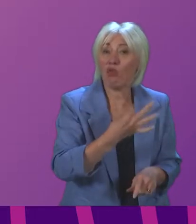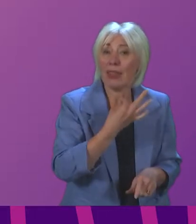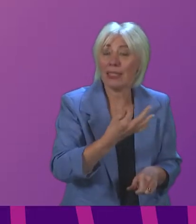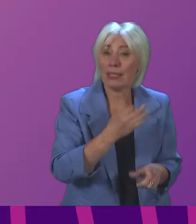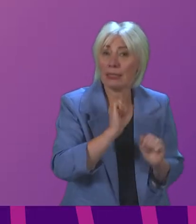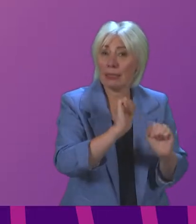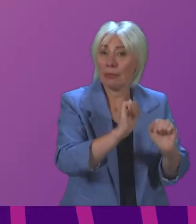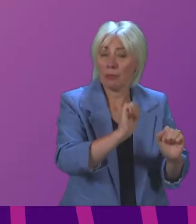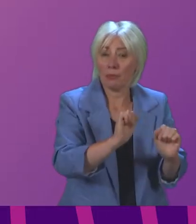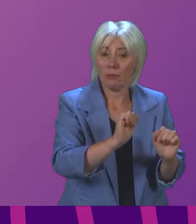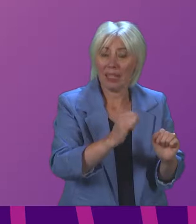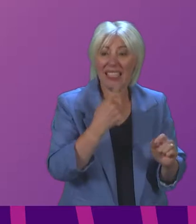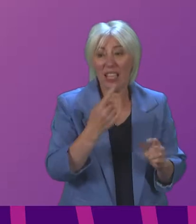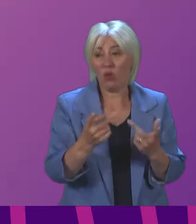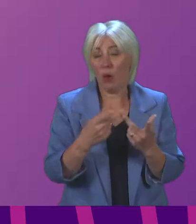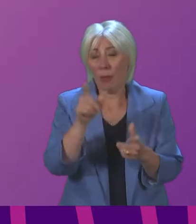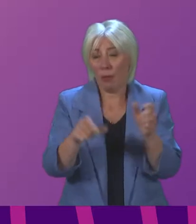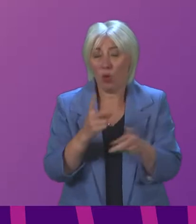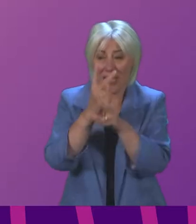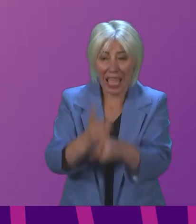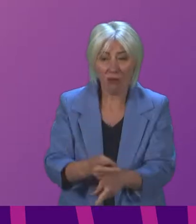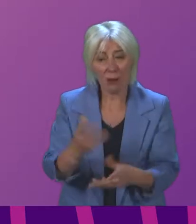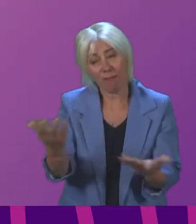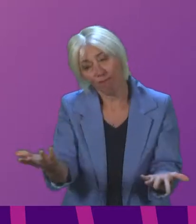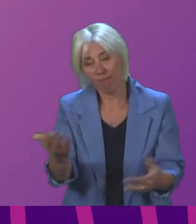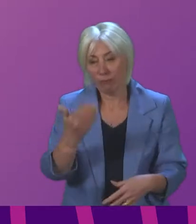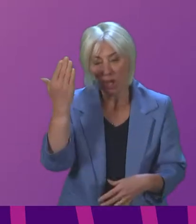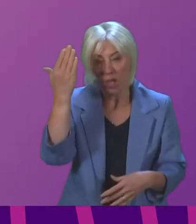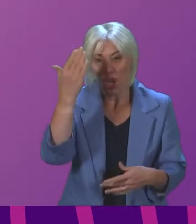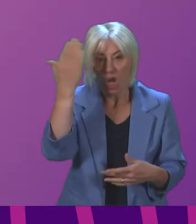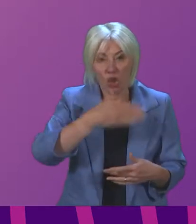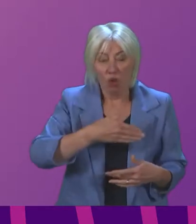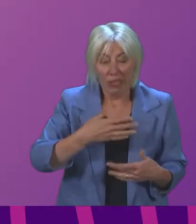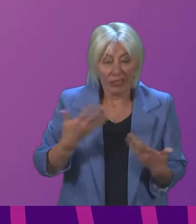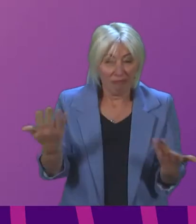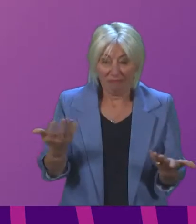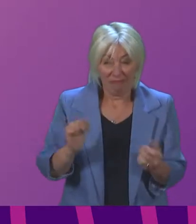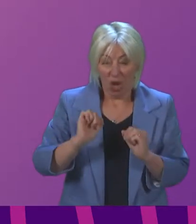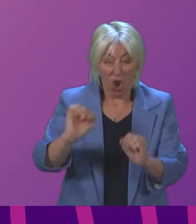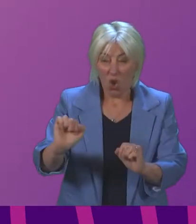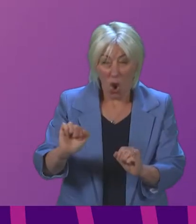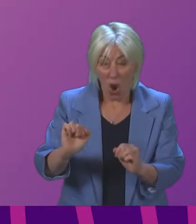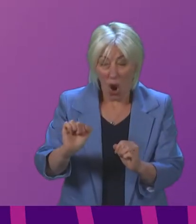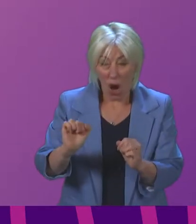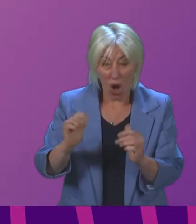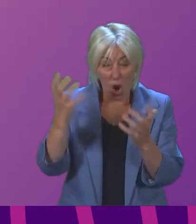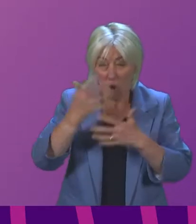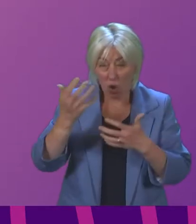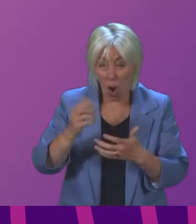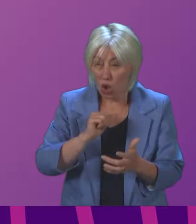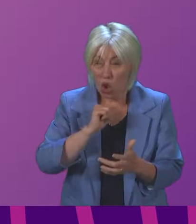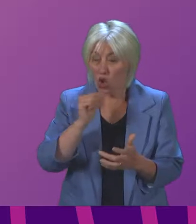saying to carers that they perhaps are not as do not carry as or their interests do not carry as